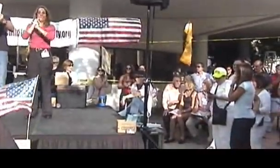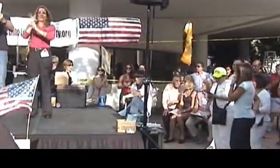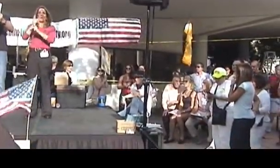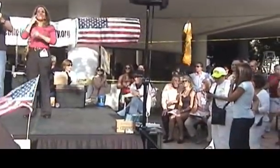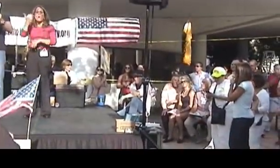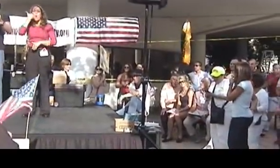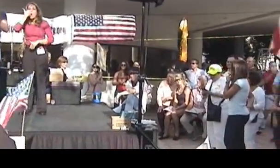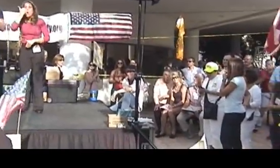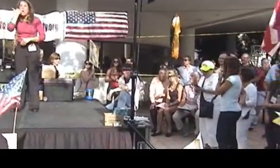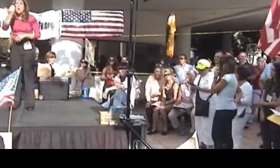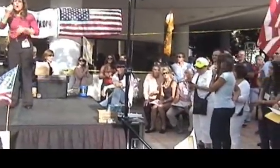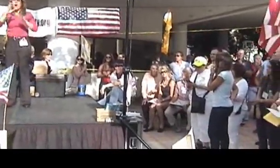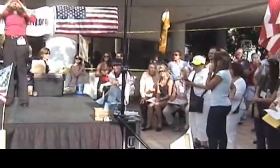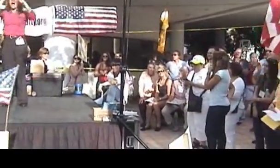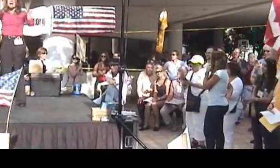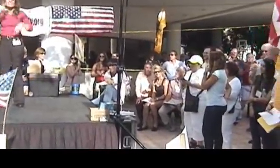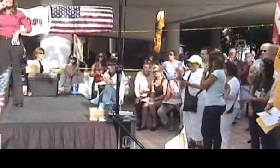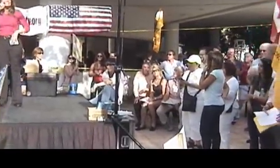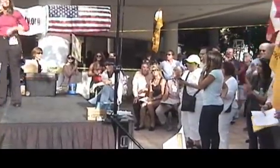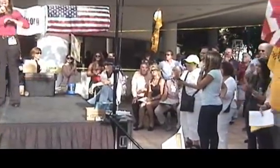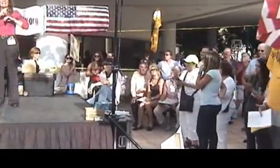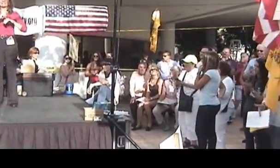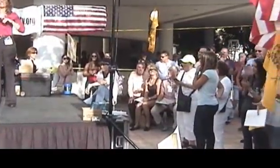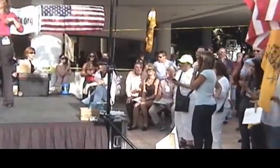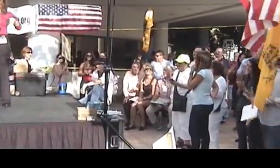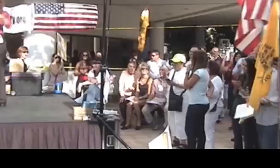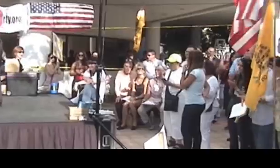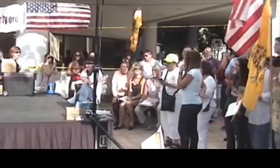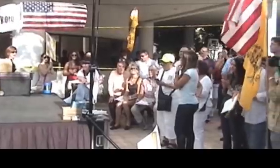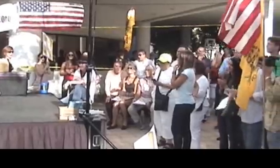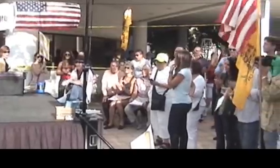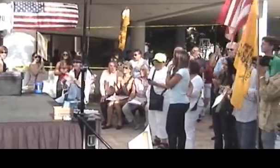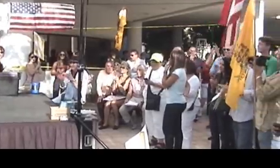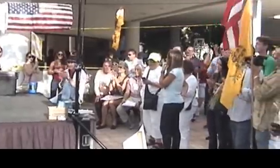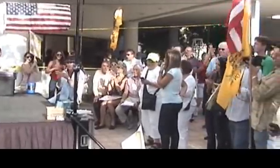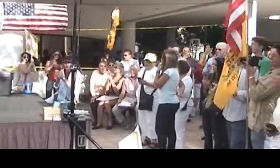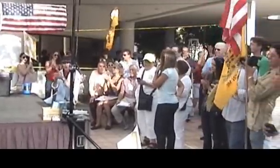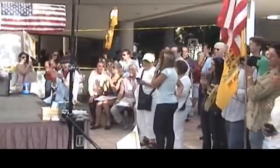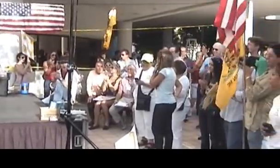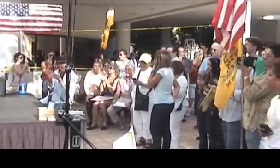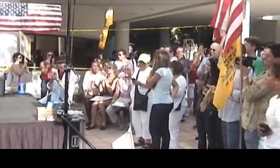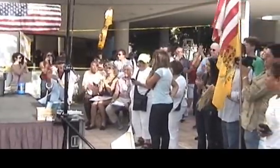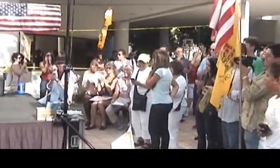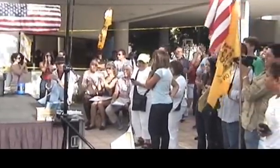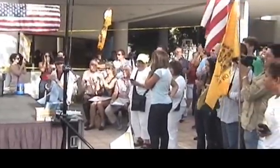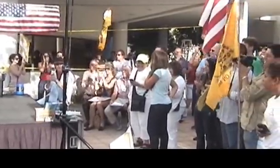whorehouses and sex trafficking 13-year-old little girls from El Salvador.